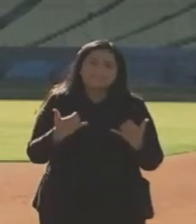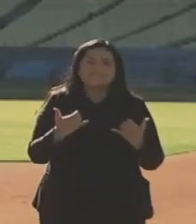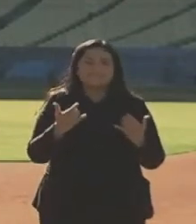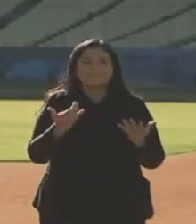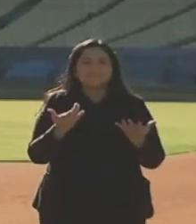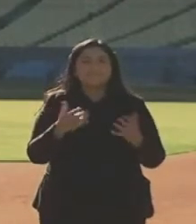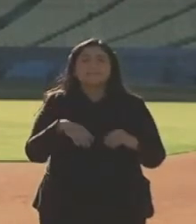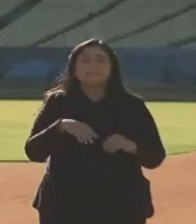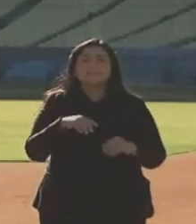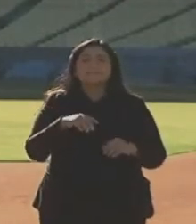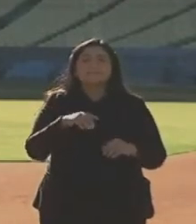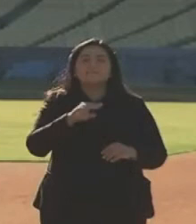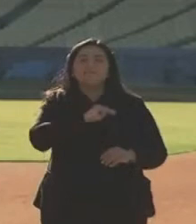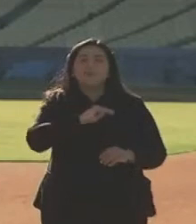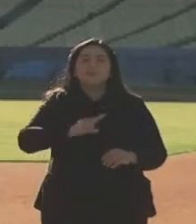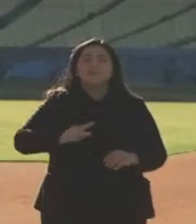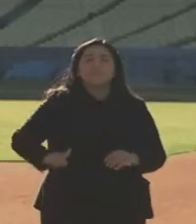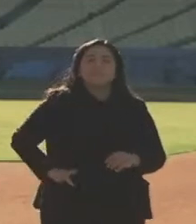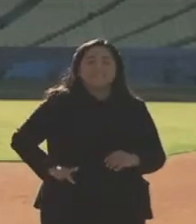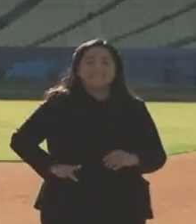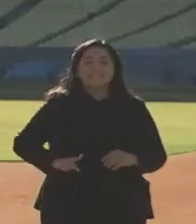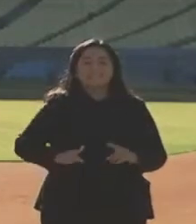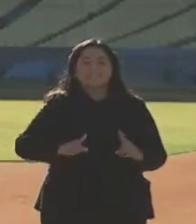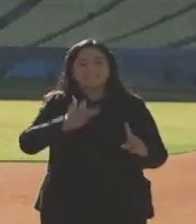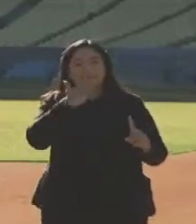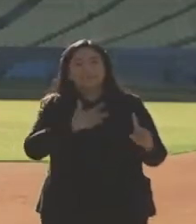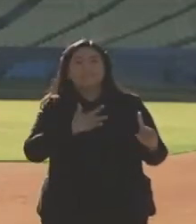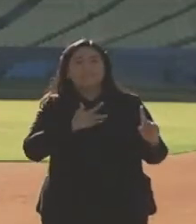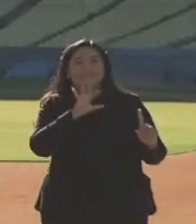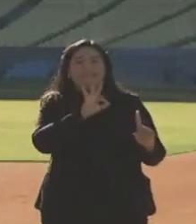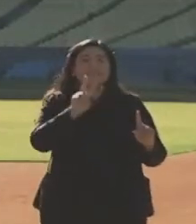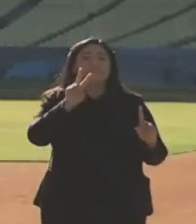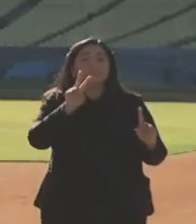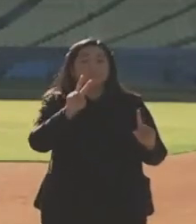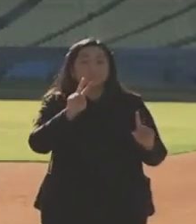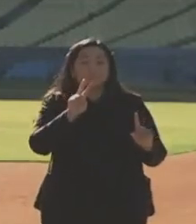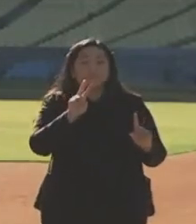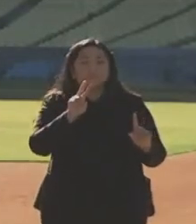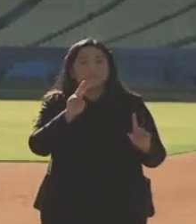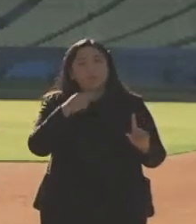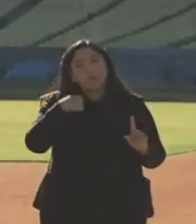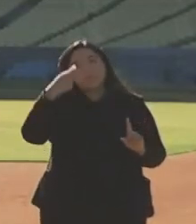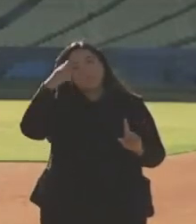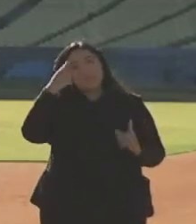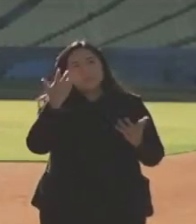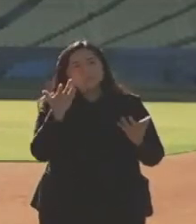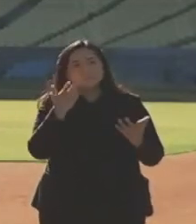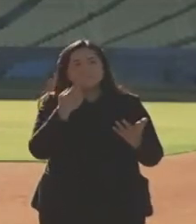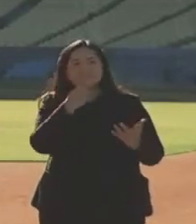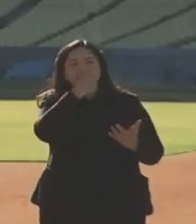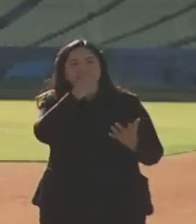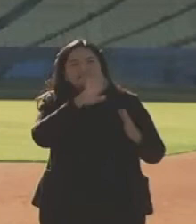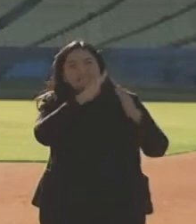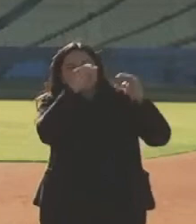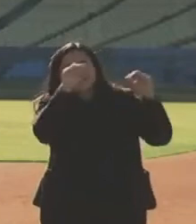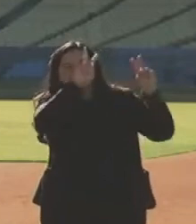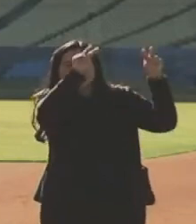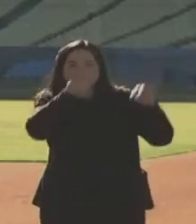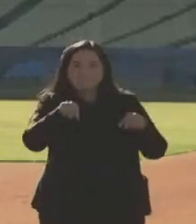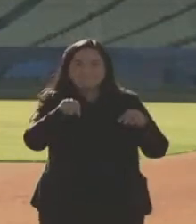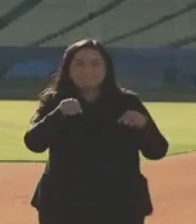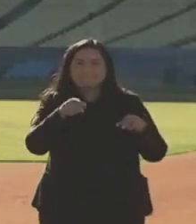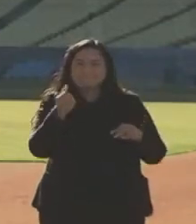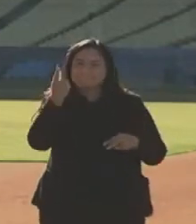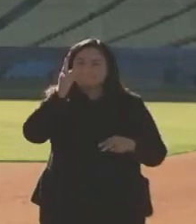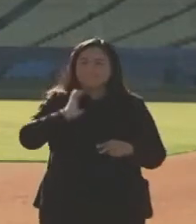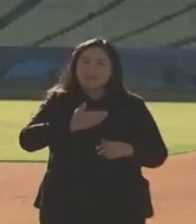92nd birthday. And I think he would be smiling down today, understanding how we have come together